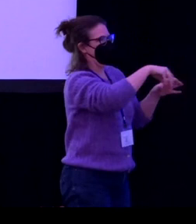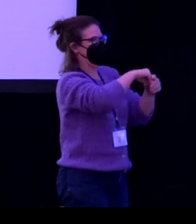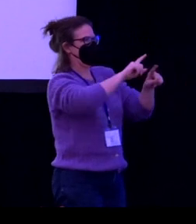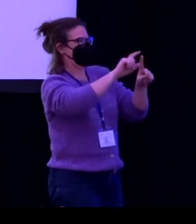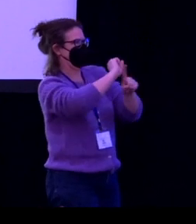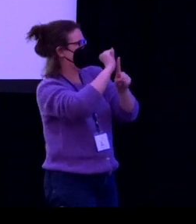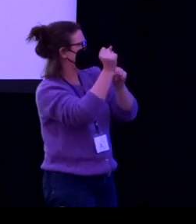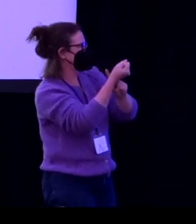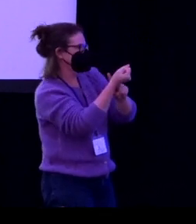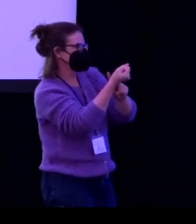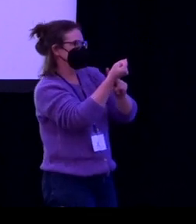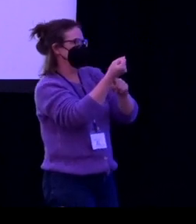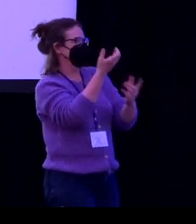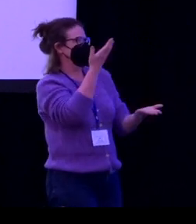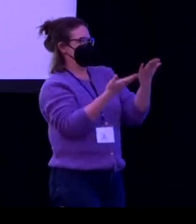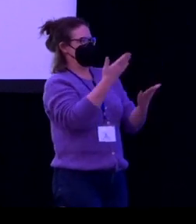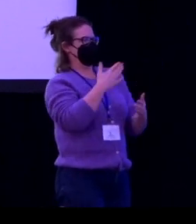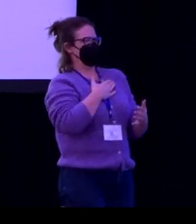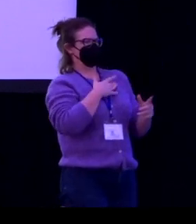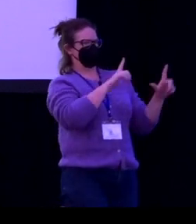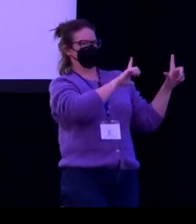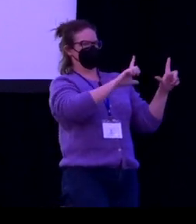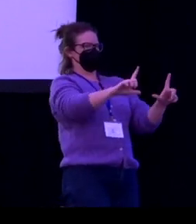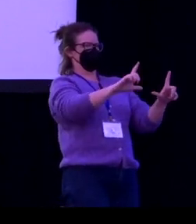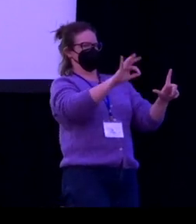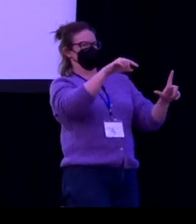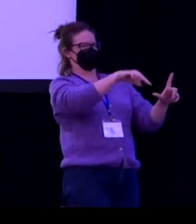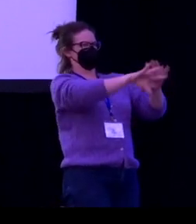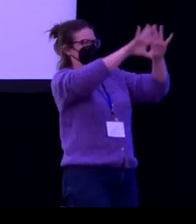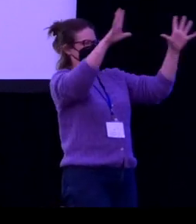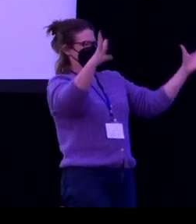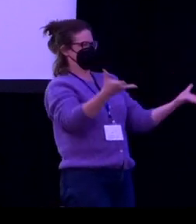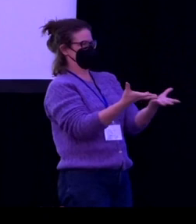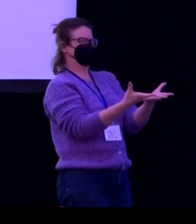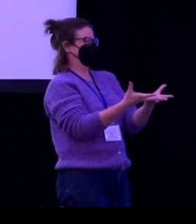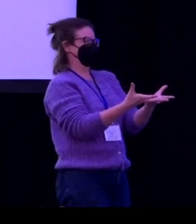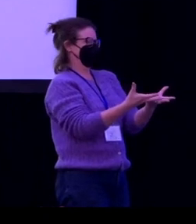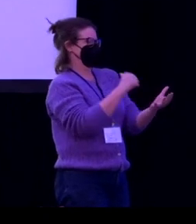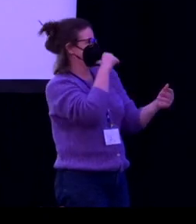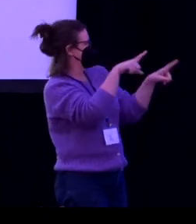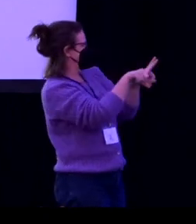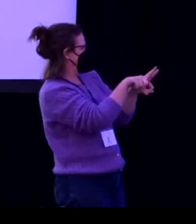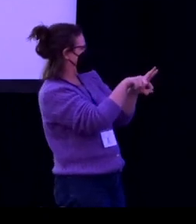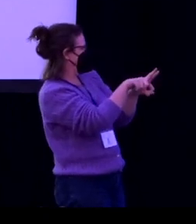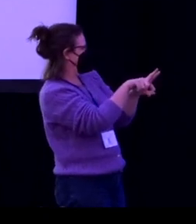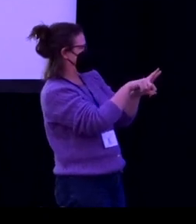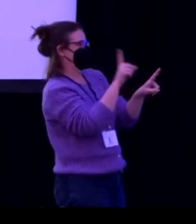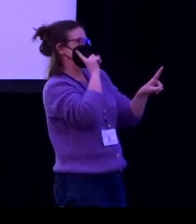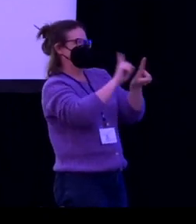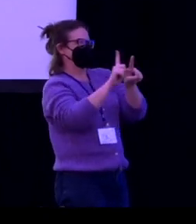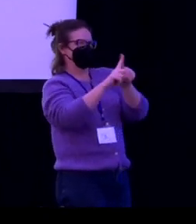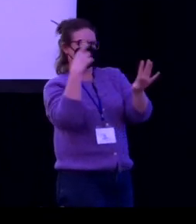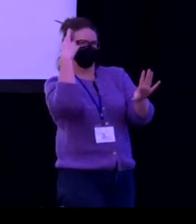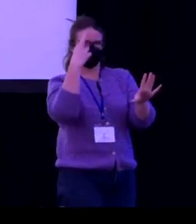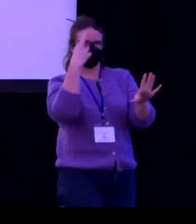and how that changes as we enter different spaces. And the framework that I use in